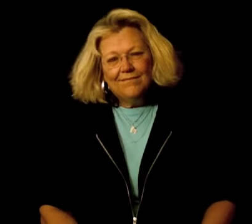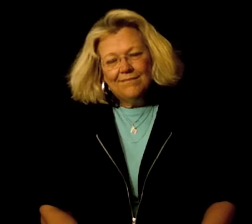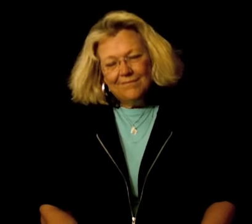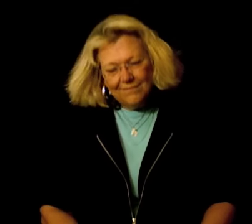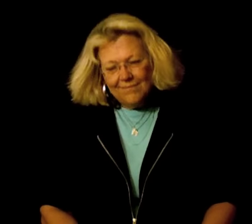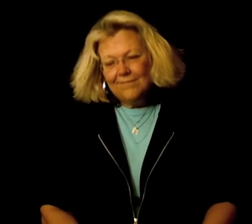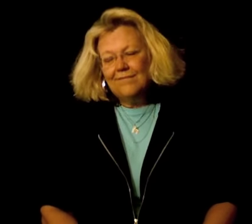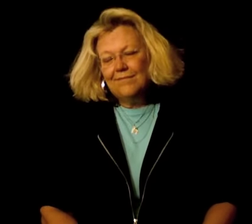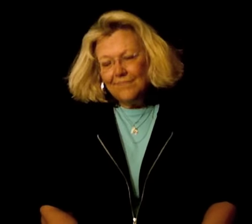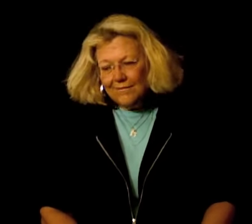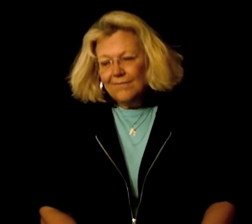you to the way